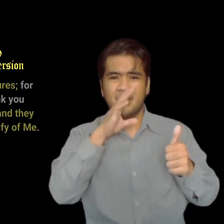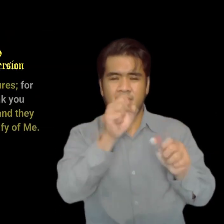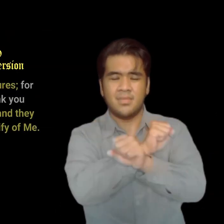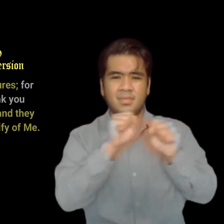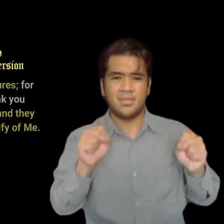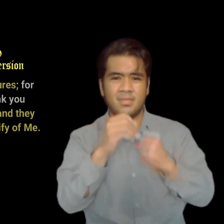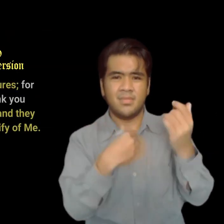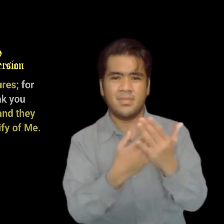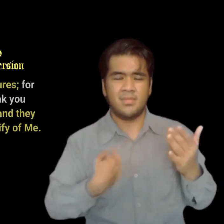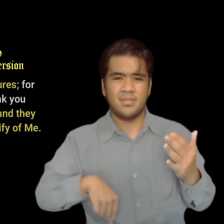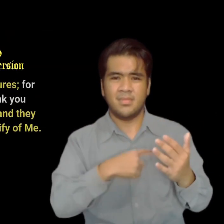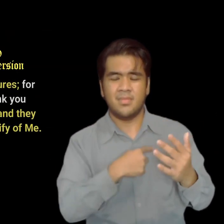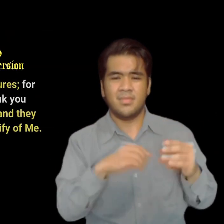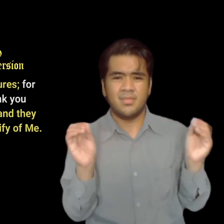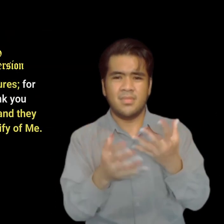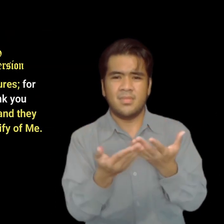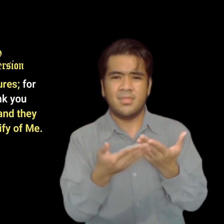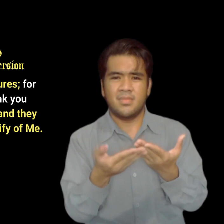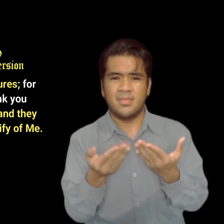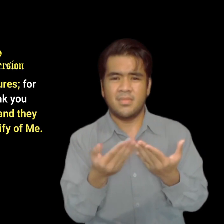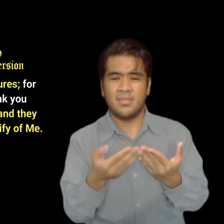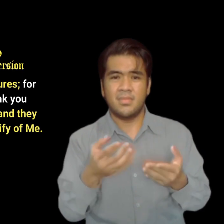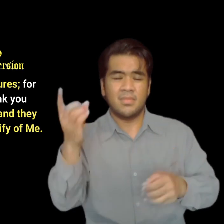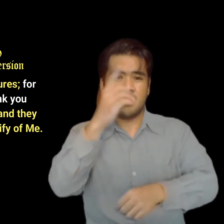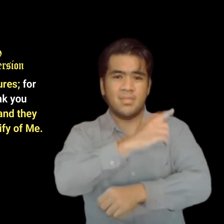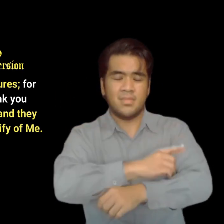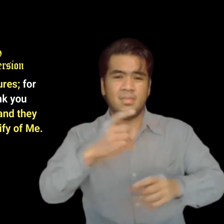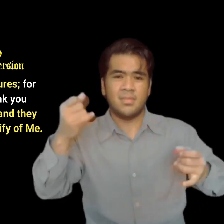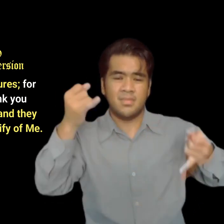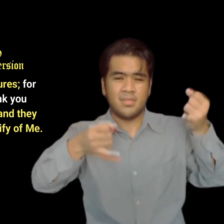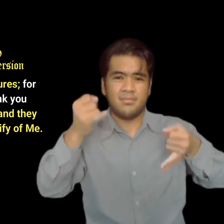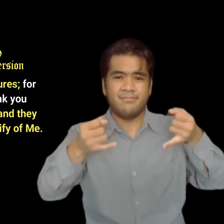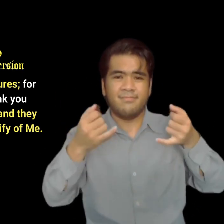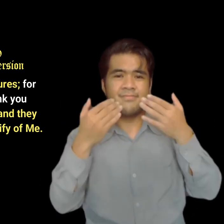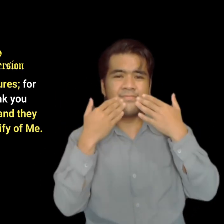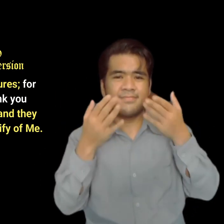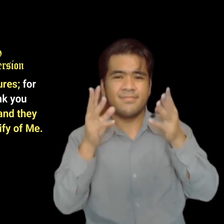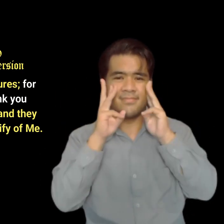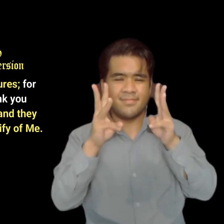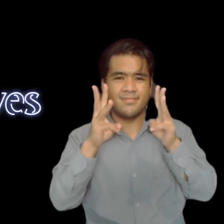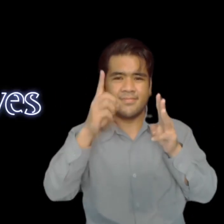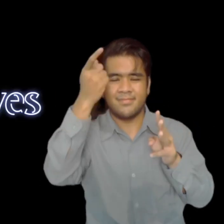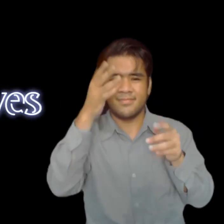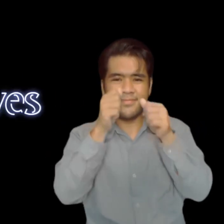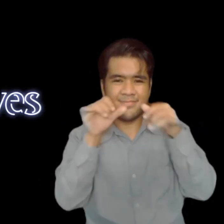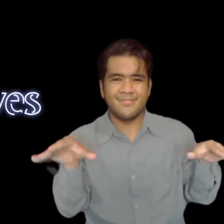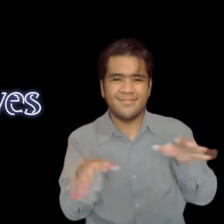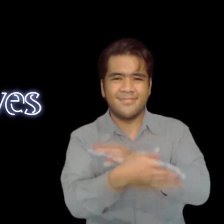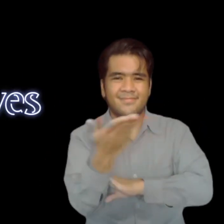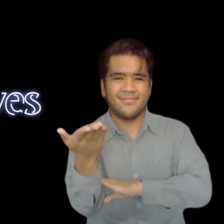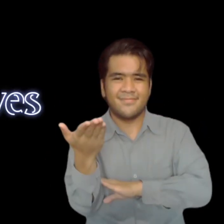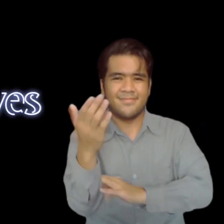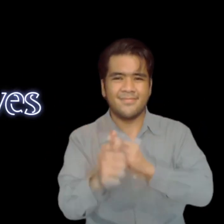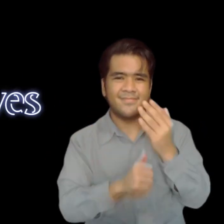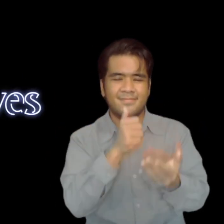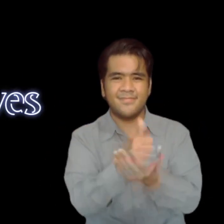alone can you find the way to eternal life. And these Scriptures testify of our Lord Jesus Christ. Thank you for watching, and may God bless you.